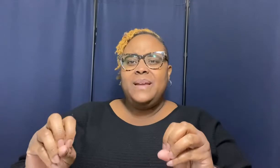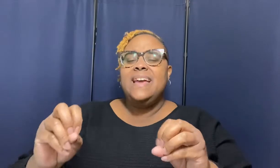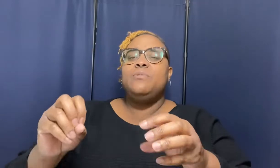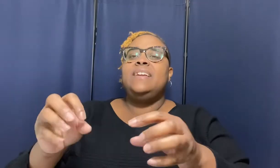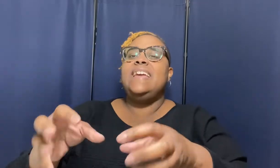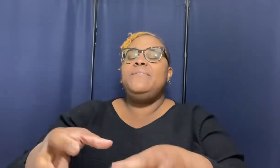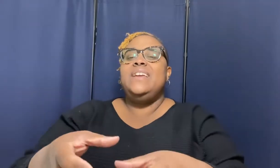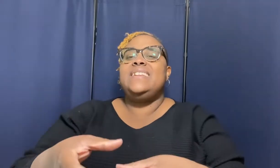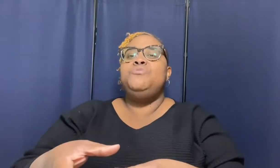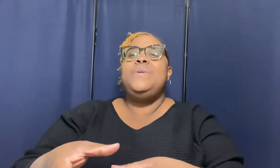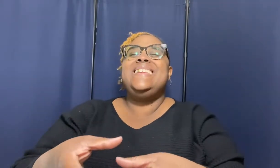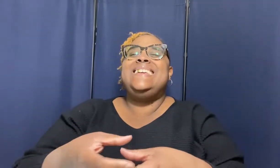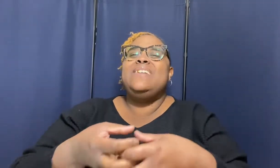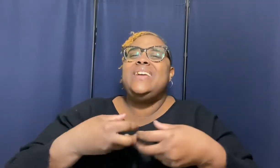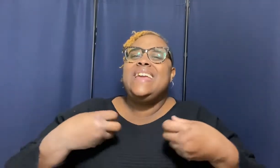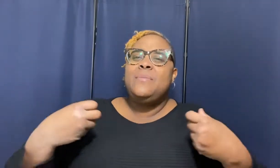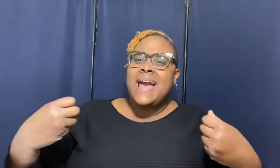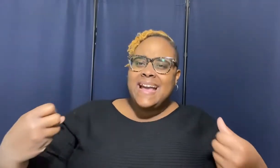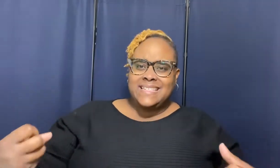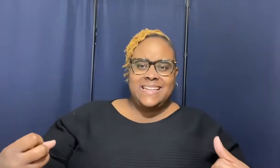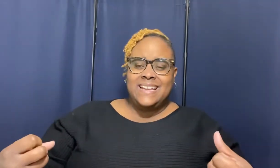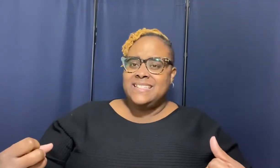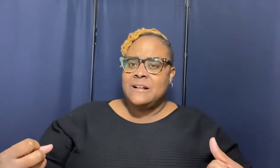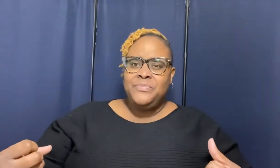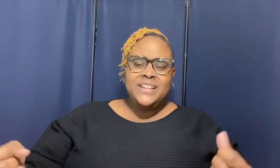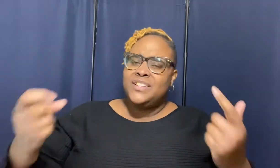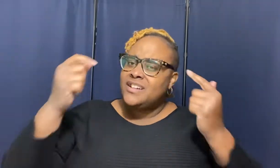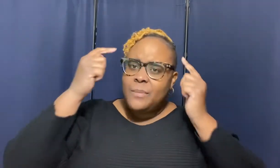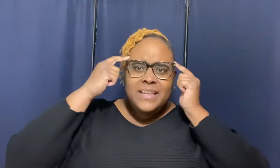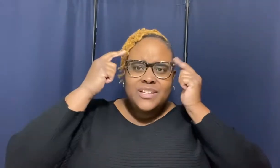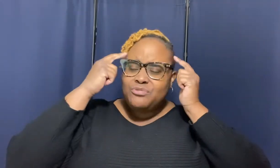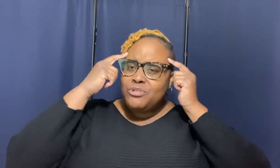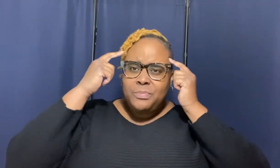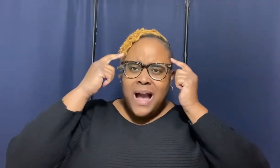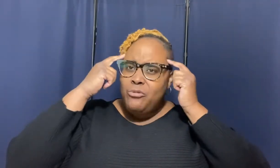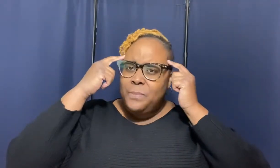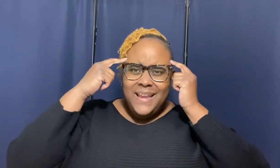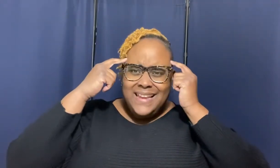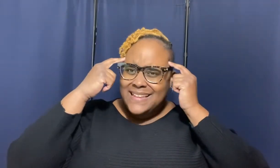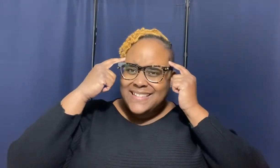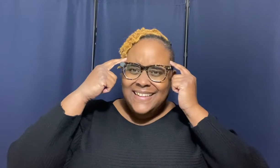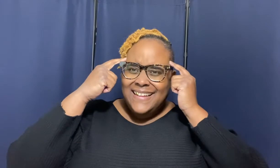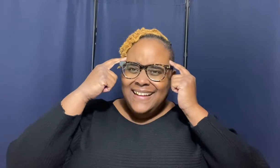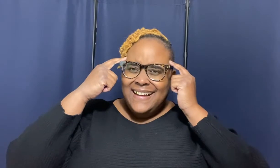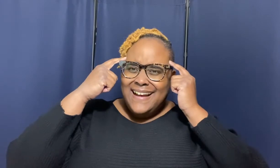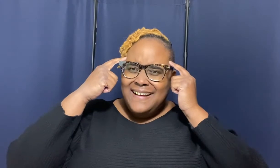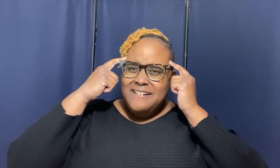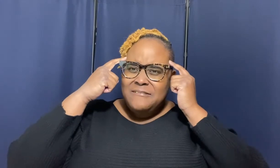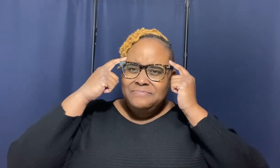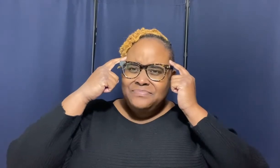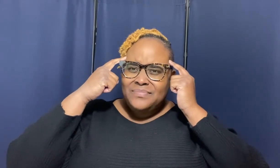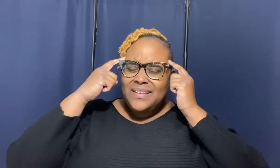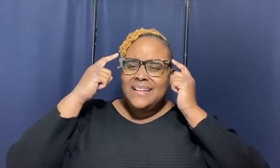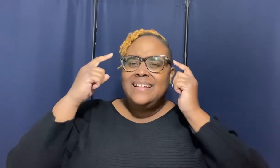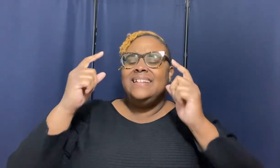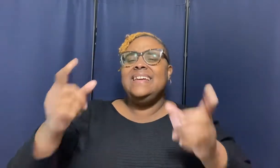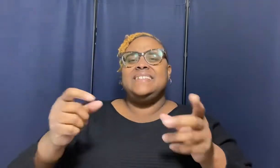giving you we giving him access to come and disrupt our peace huh listen